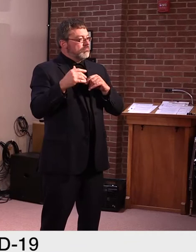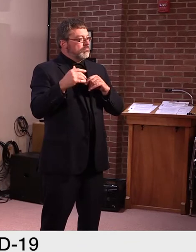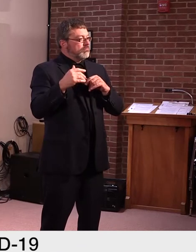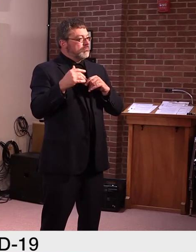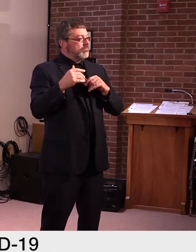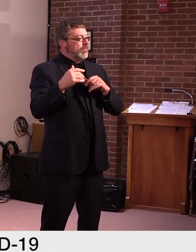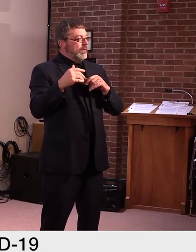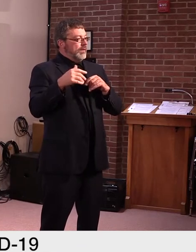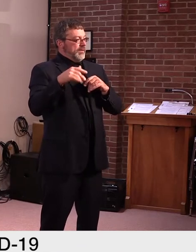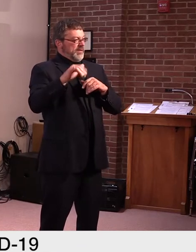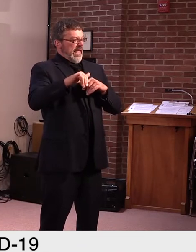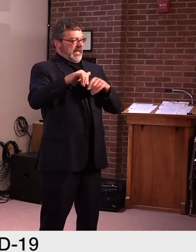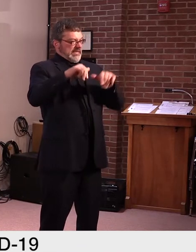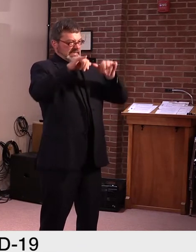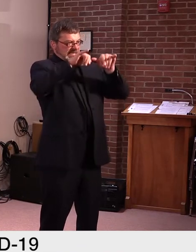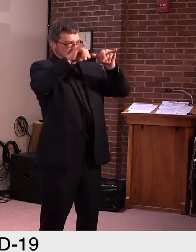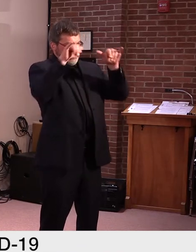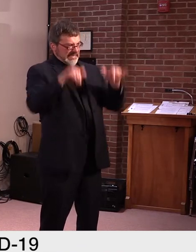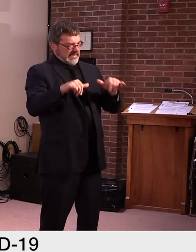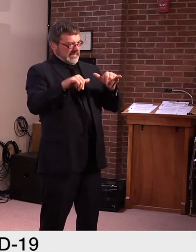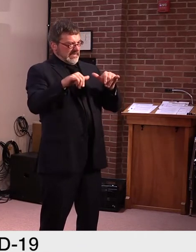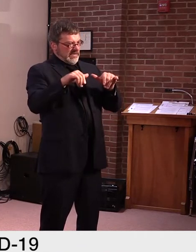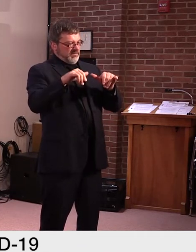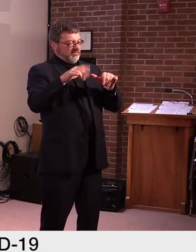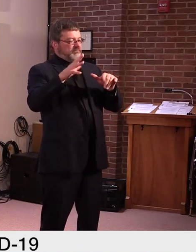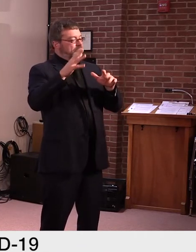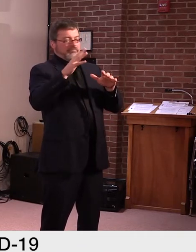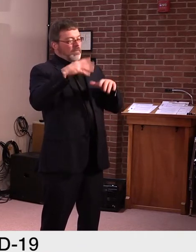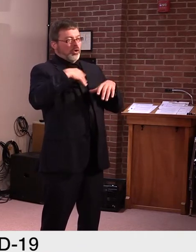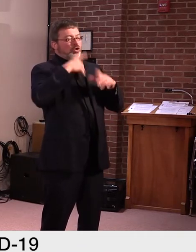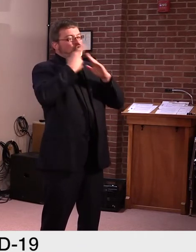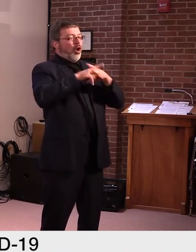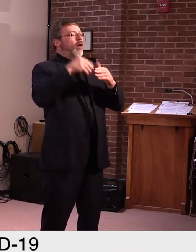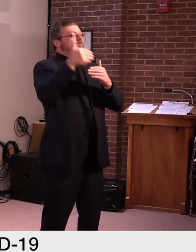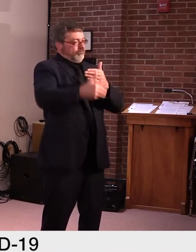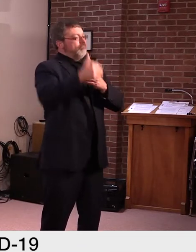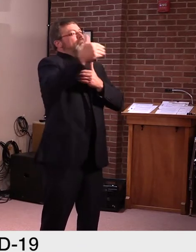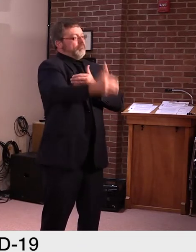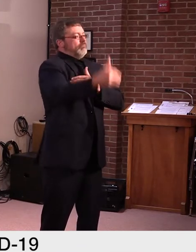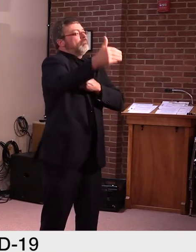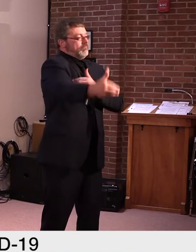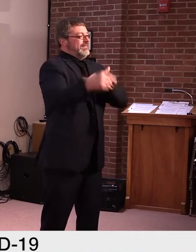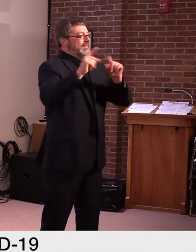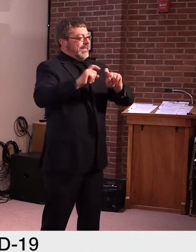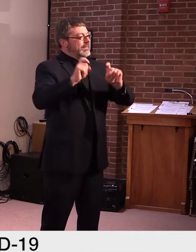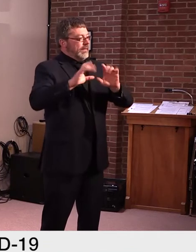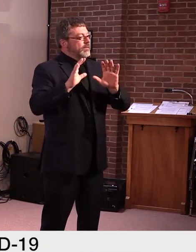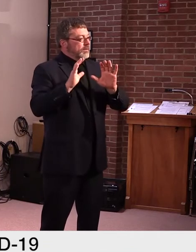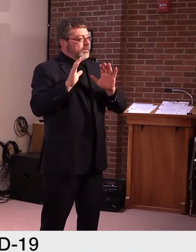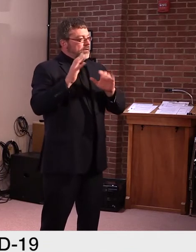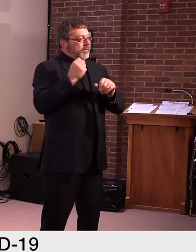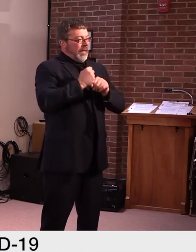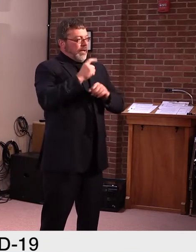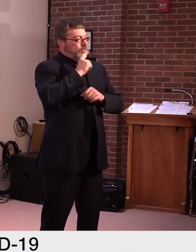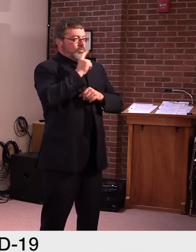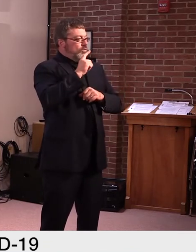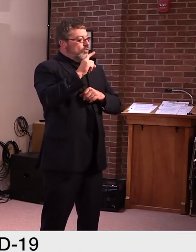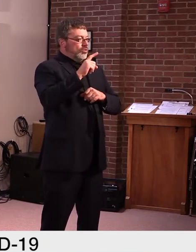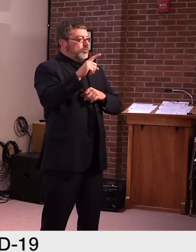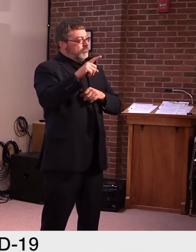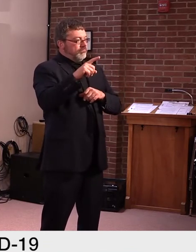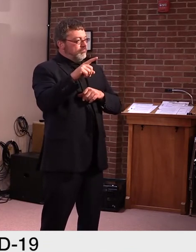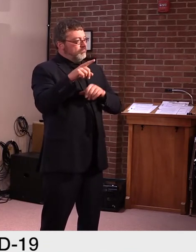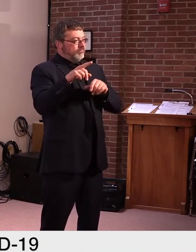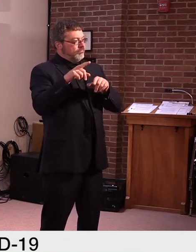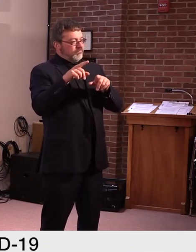system testing, uh, on a rotation basis, just like we did with, uh, the St. Johnsbury, I think, this week,